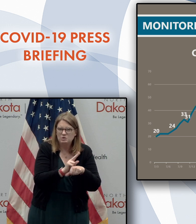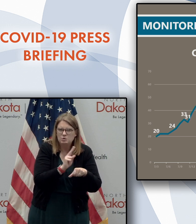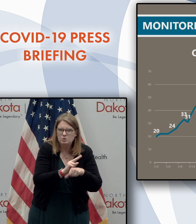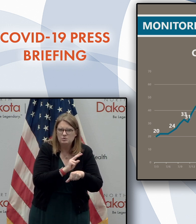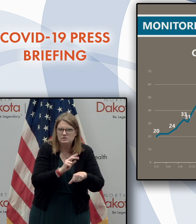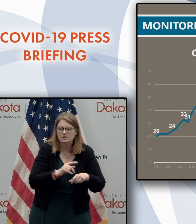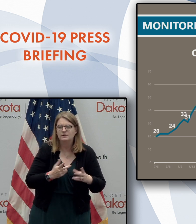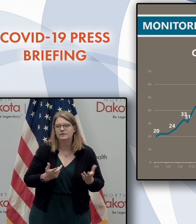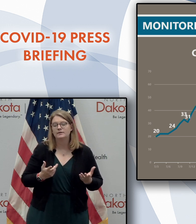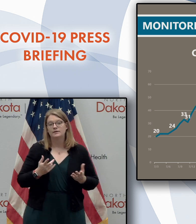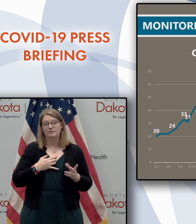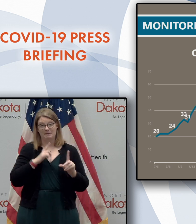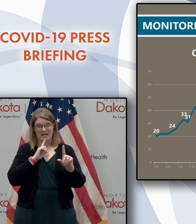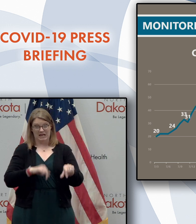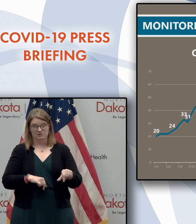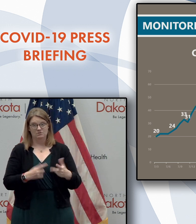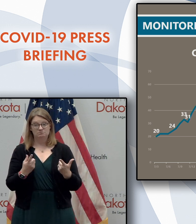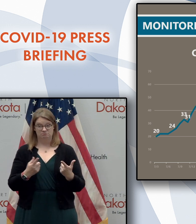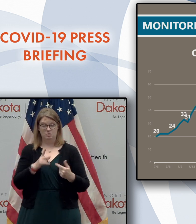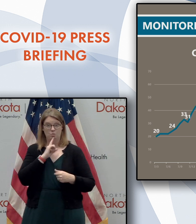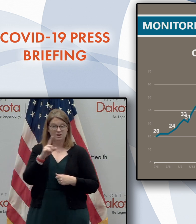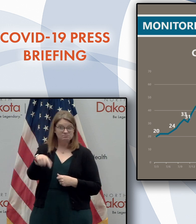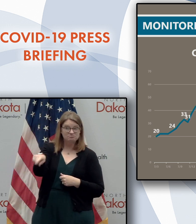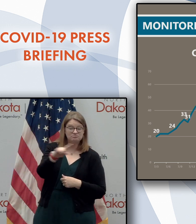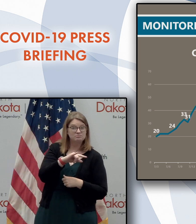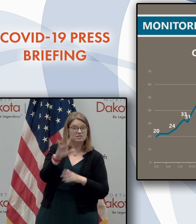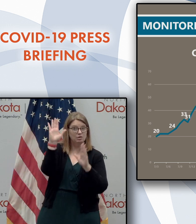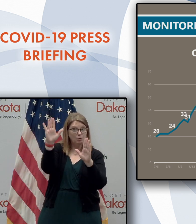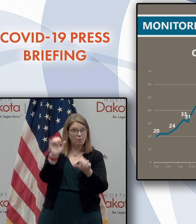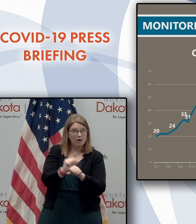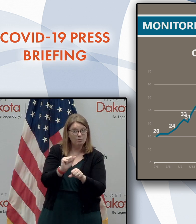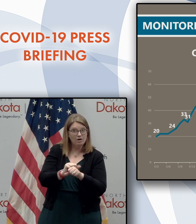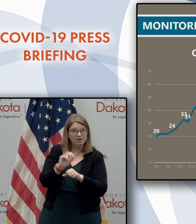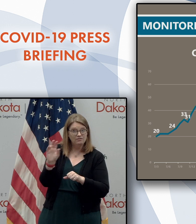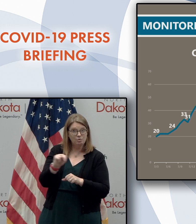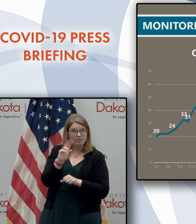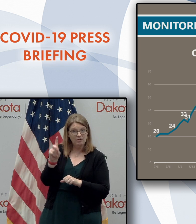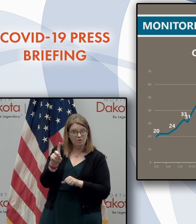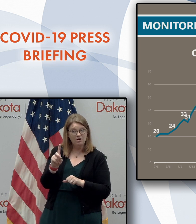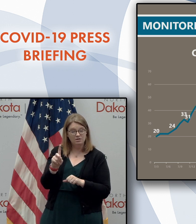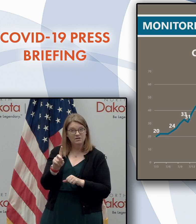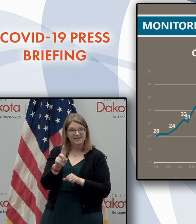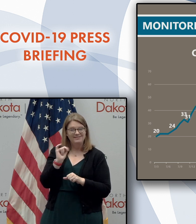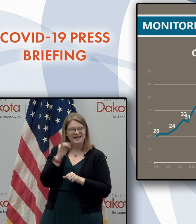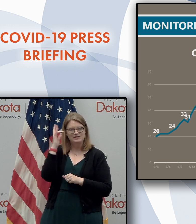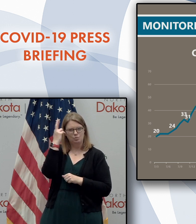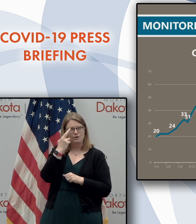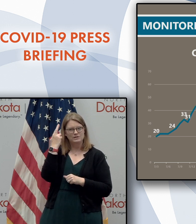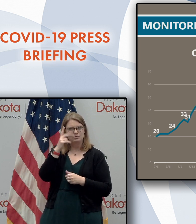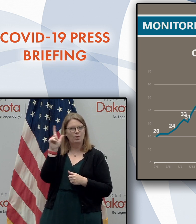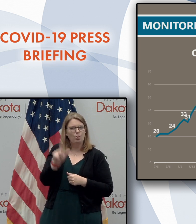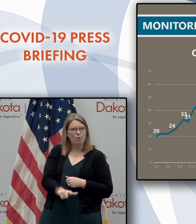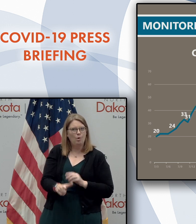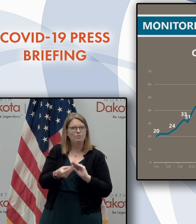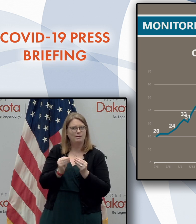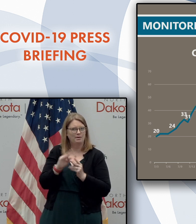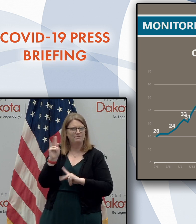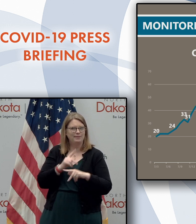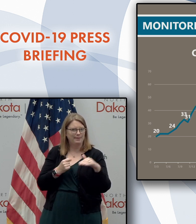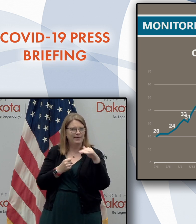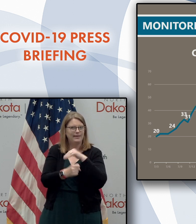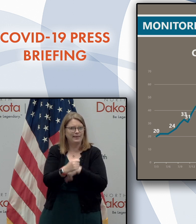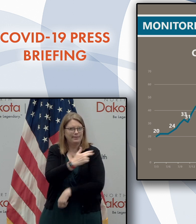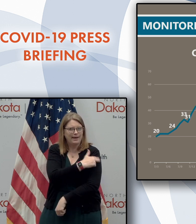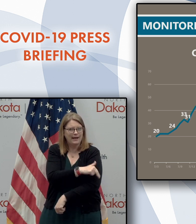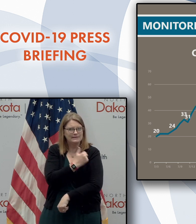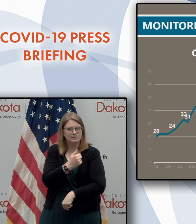because of all the great work that North Dakotans have been doing. And so again, I want to just say thank you to everybody who's doing their part to